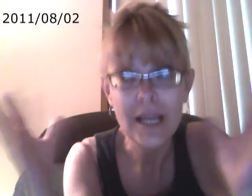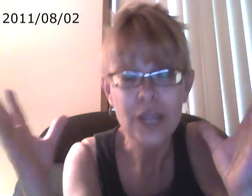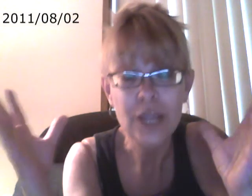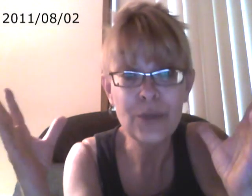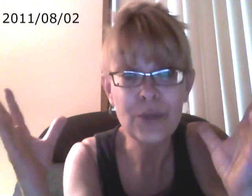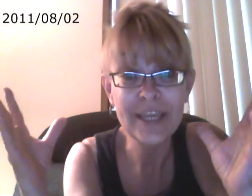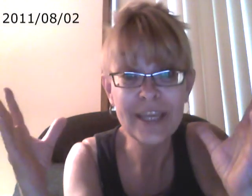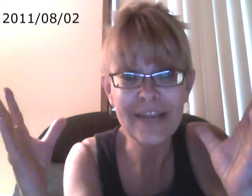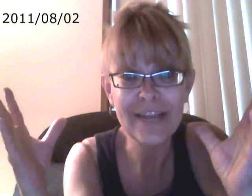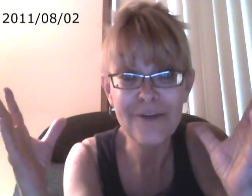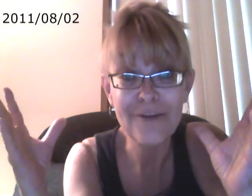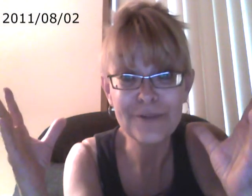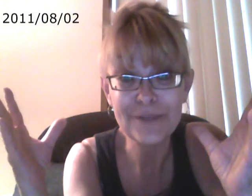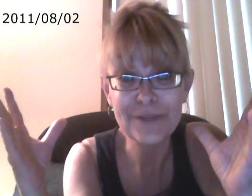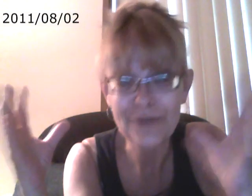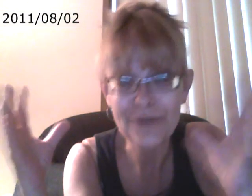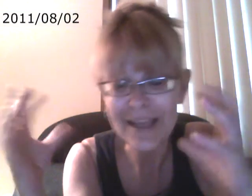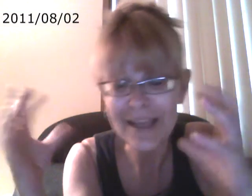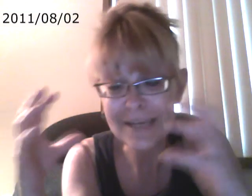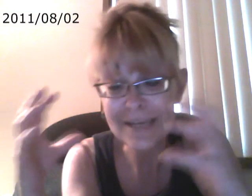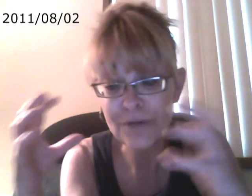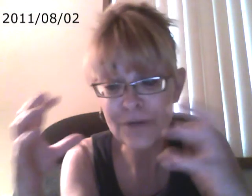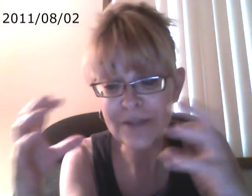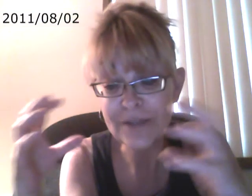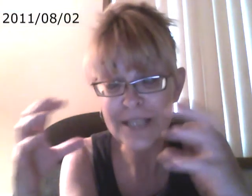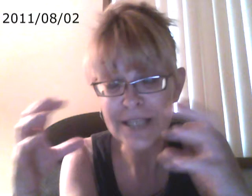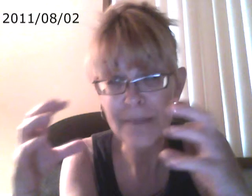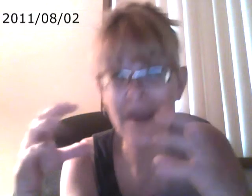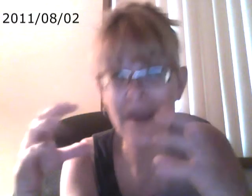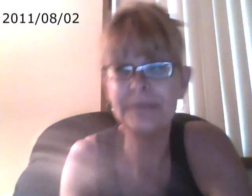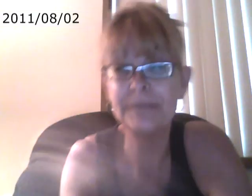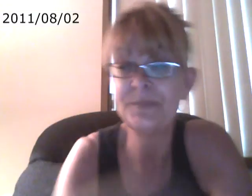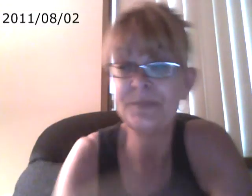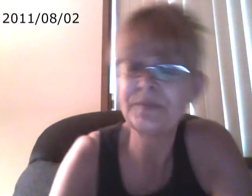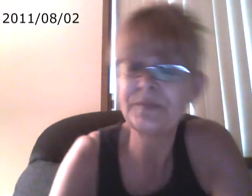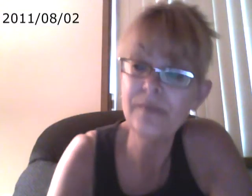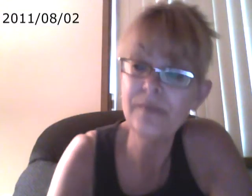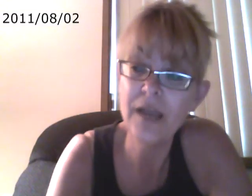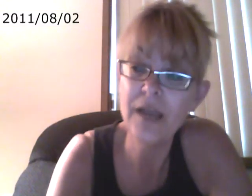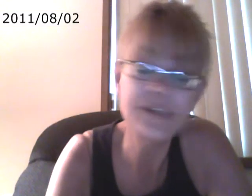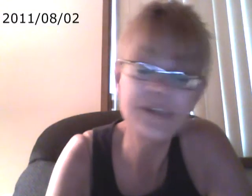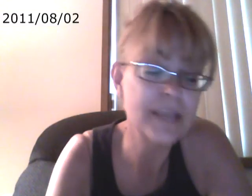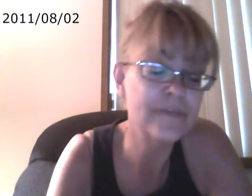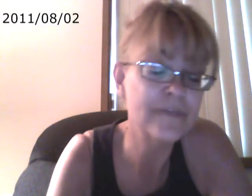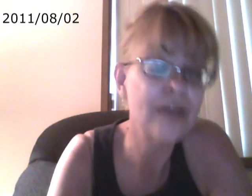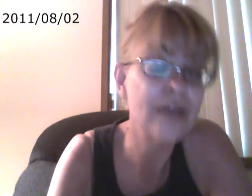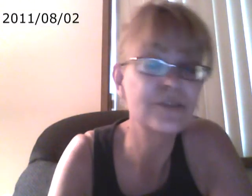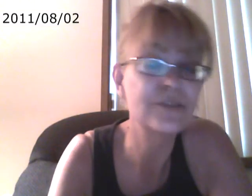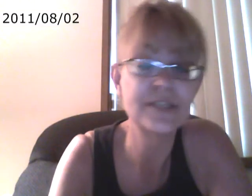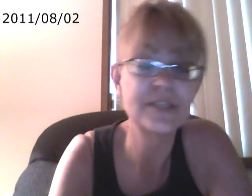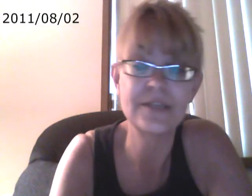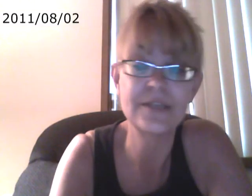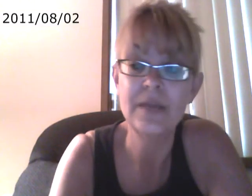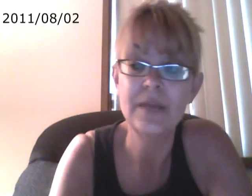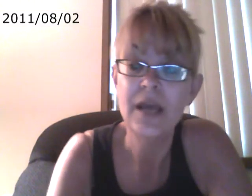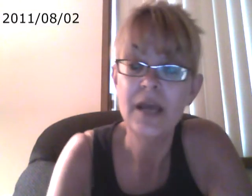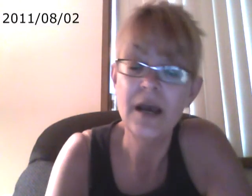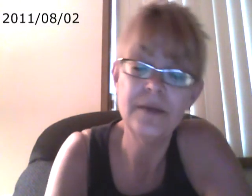you know, we can get along really, really great if we're of the same mind of the same value system. Um,